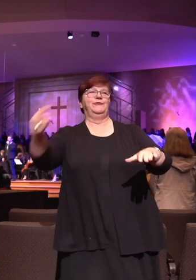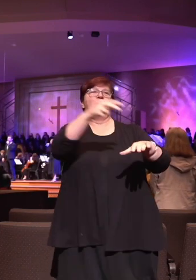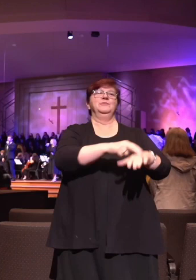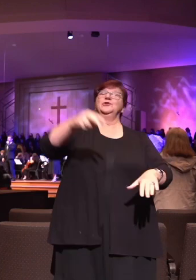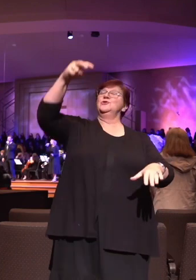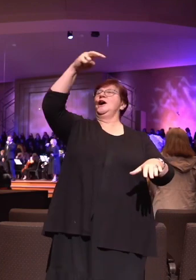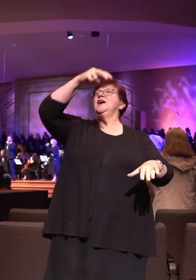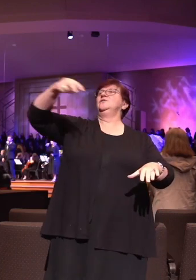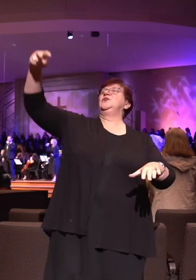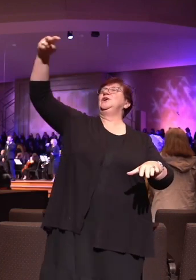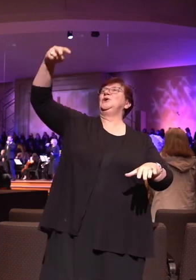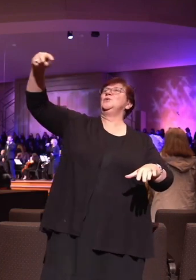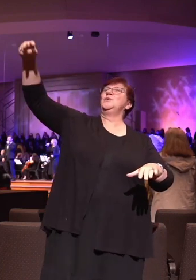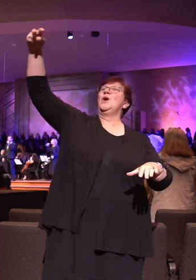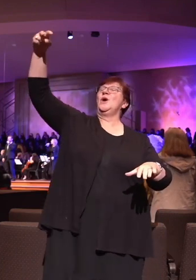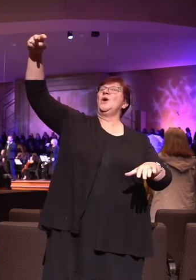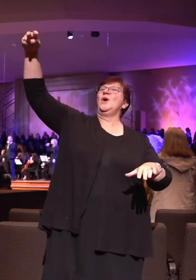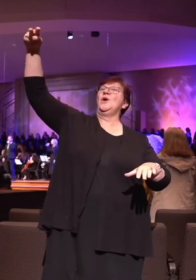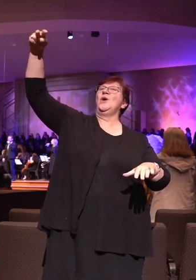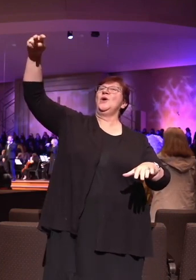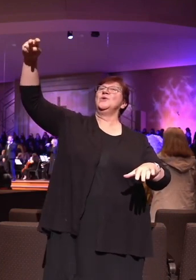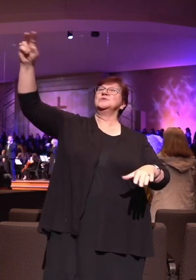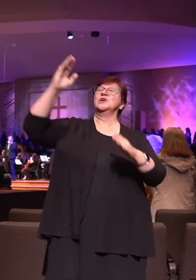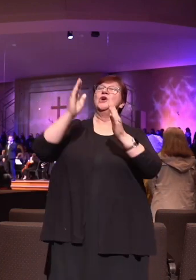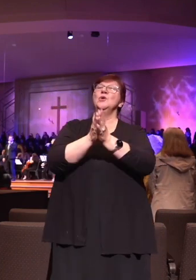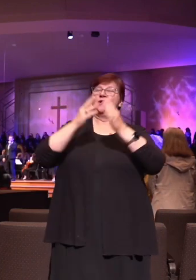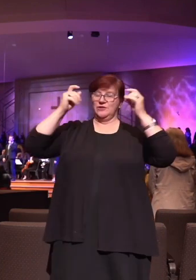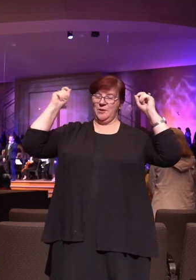He was a